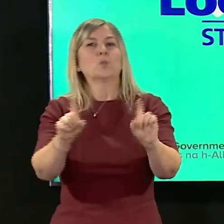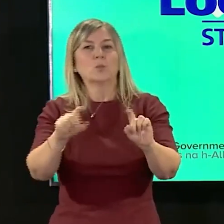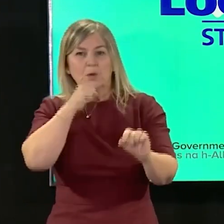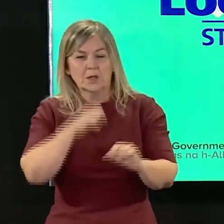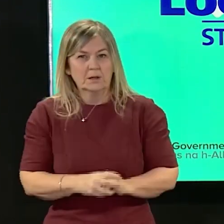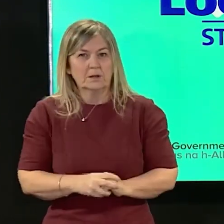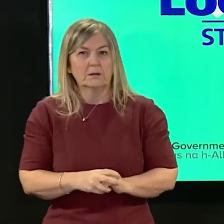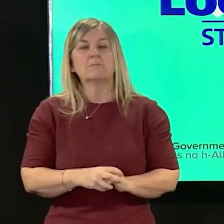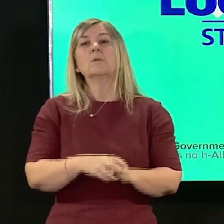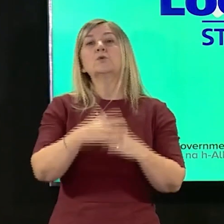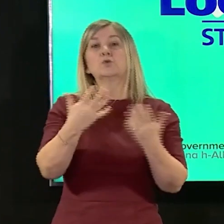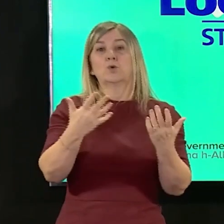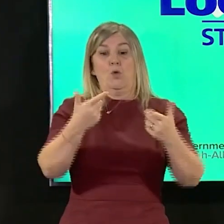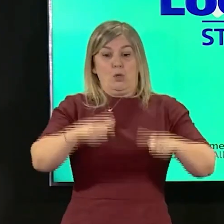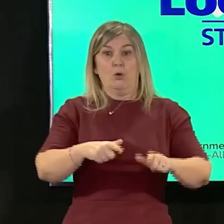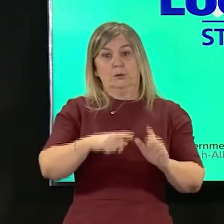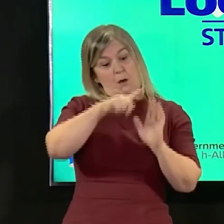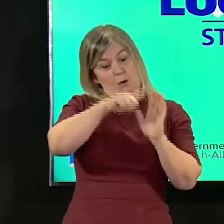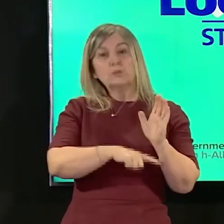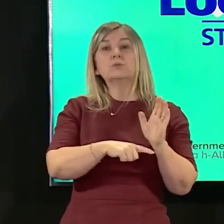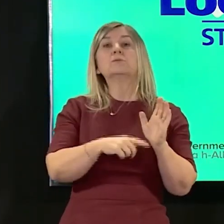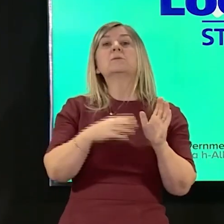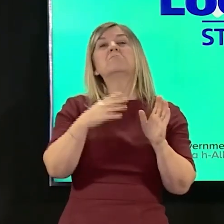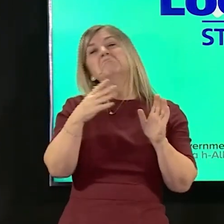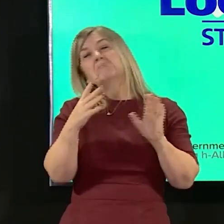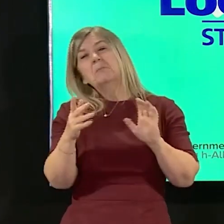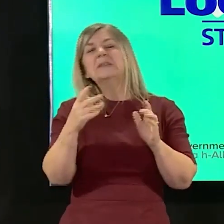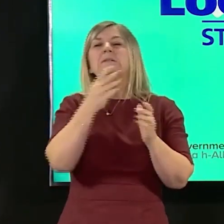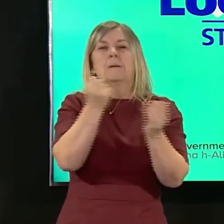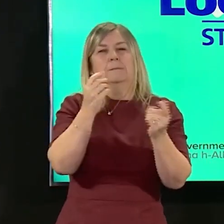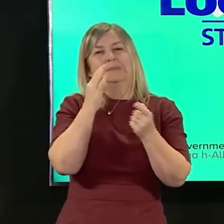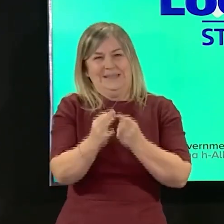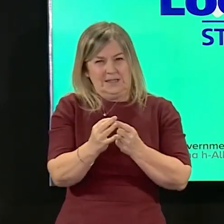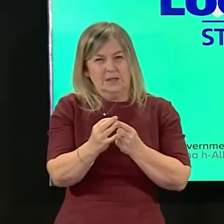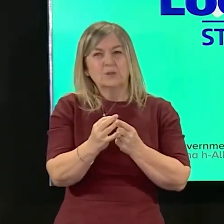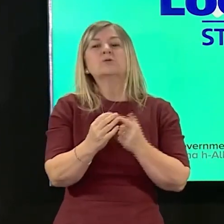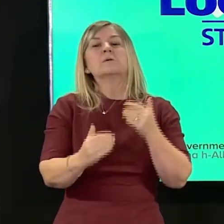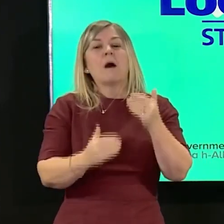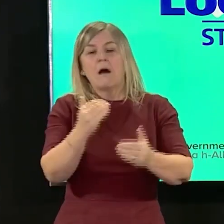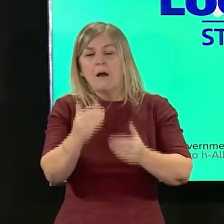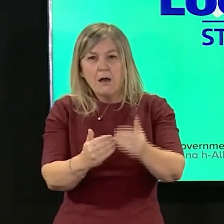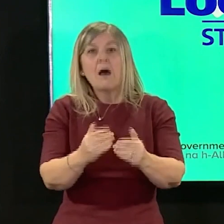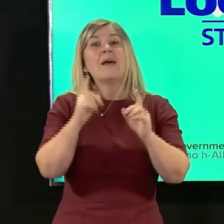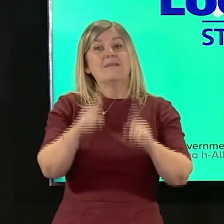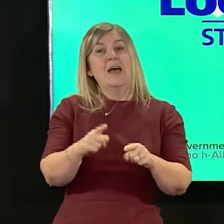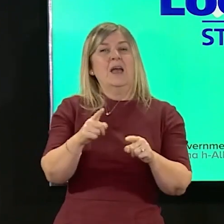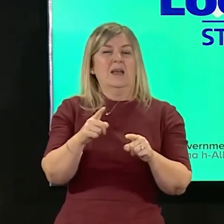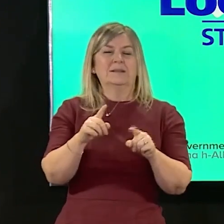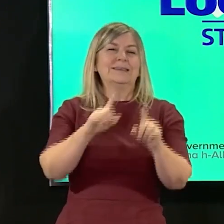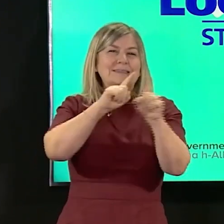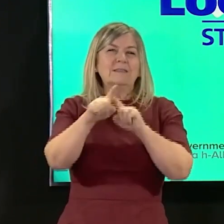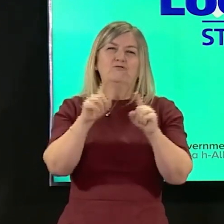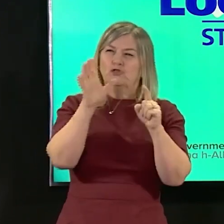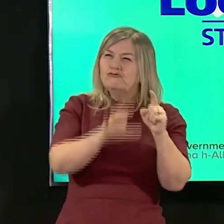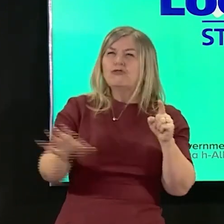gradual lifting of the current lockdown restrictions and then in due course a return to the geographic level system when